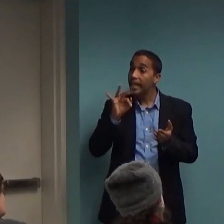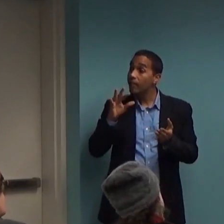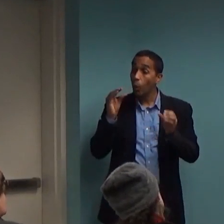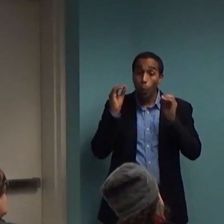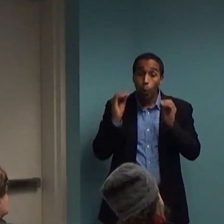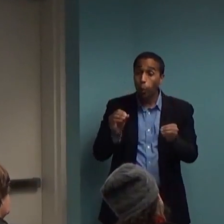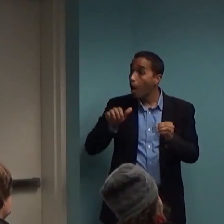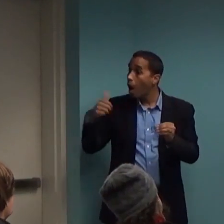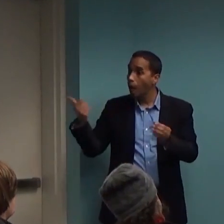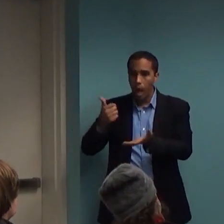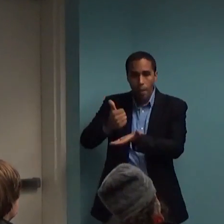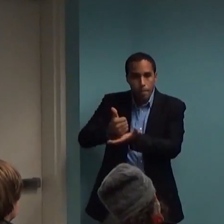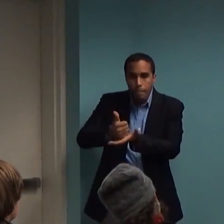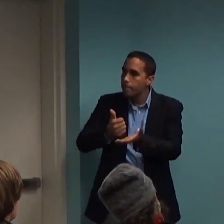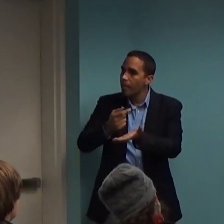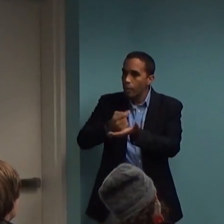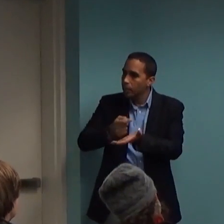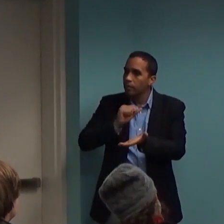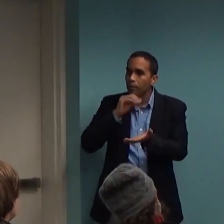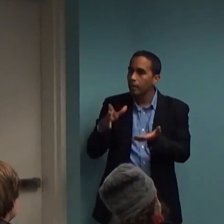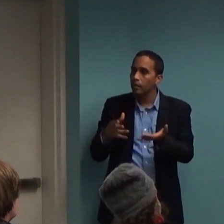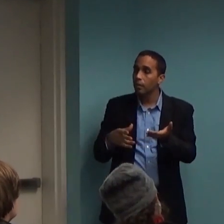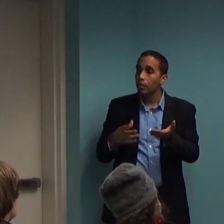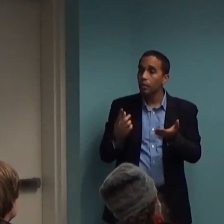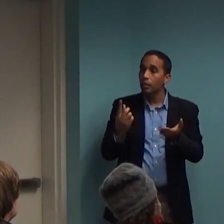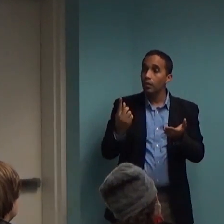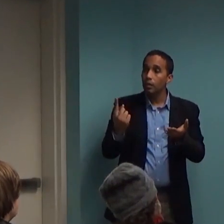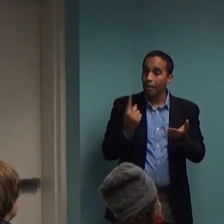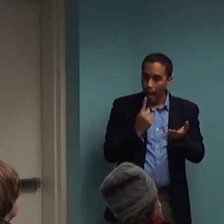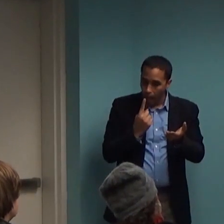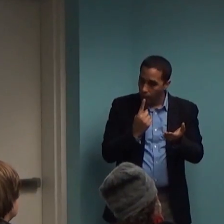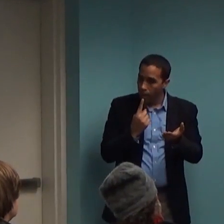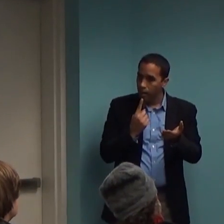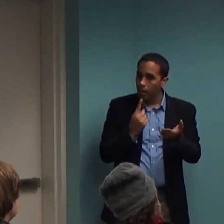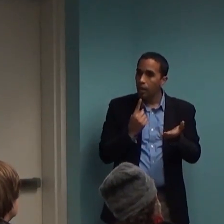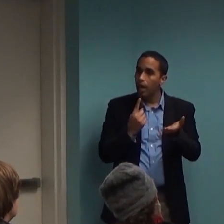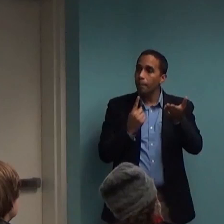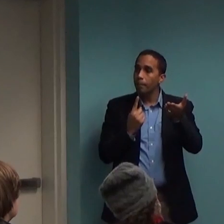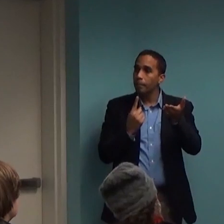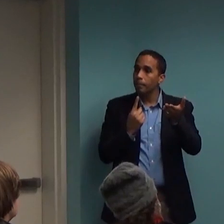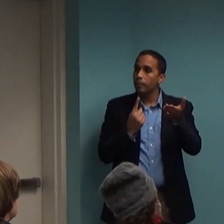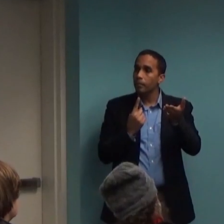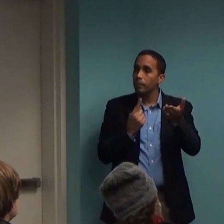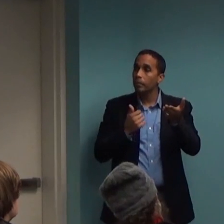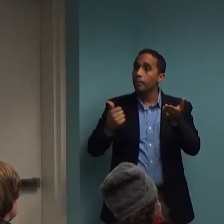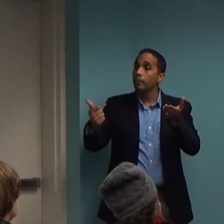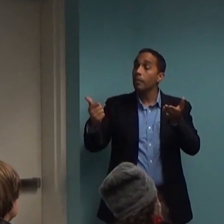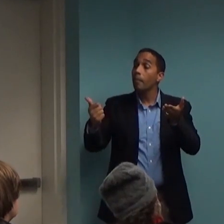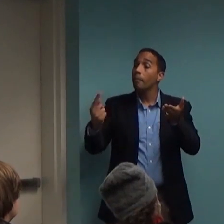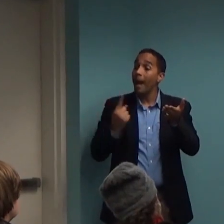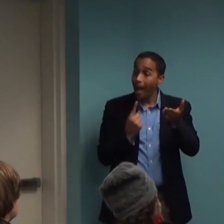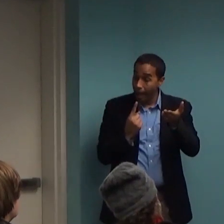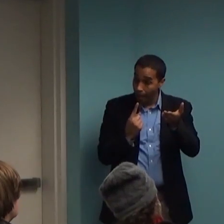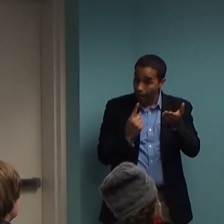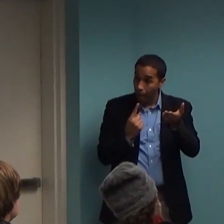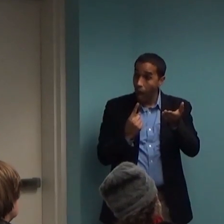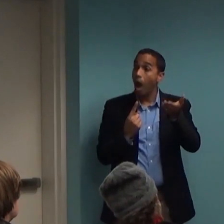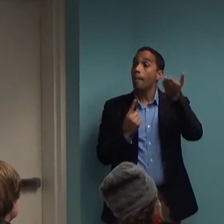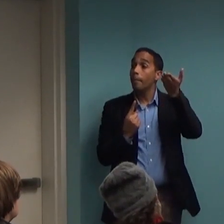Okay, we add, come back for the next visit, higher dose. Okay, now you're 40% improved. Well, you still have 60% room for growth. Okay, so